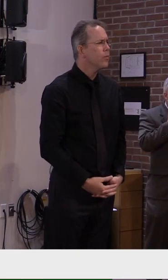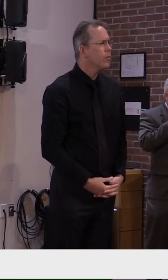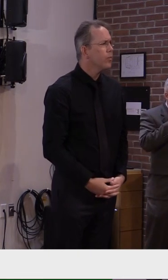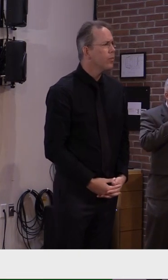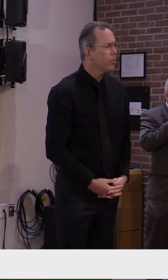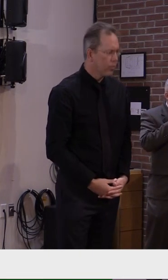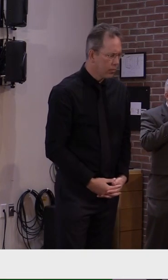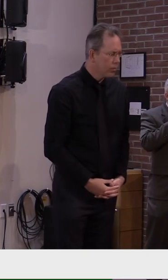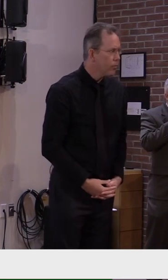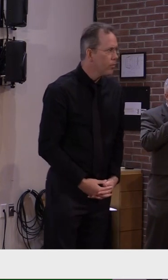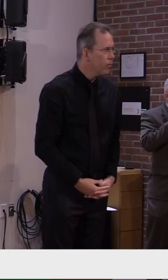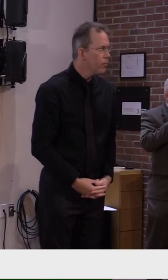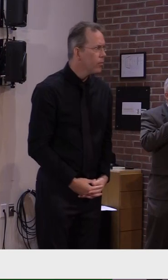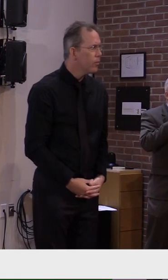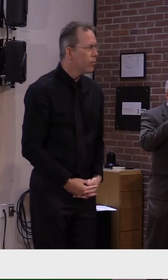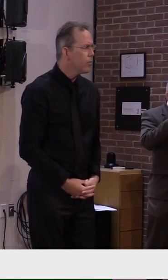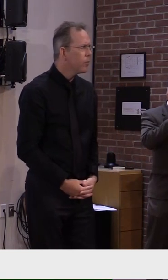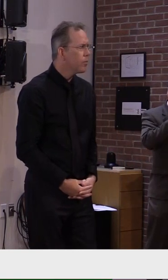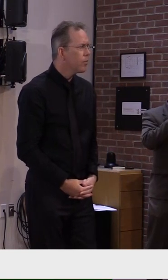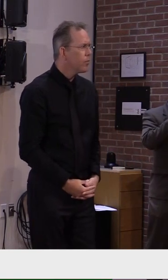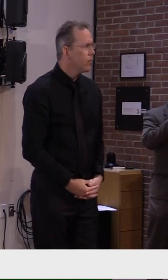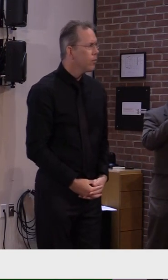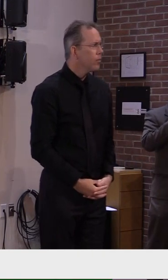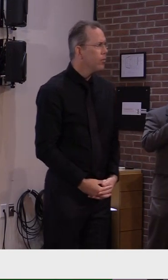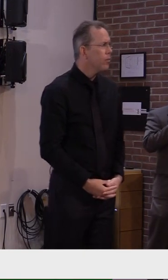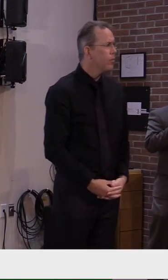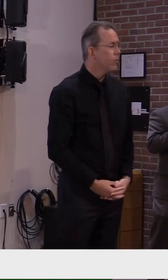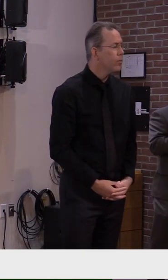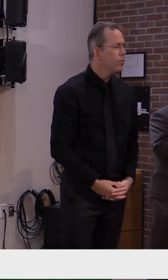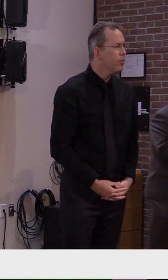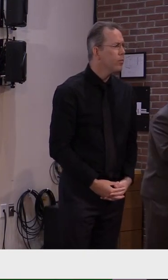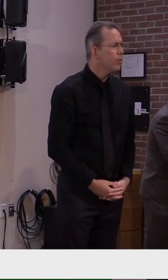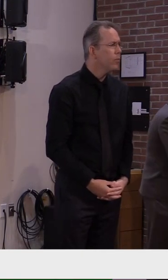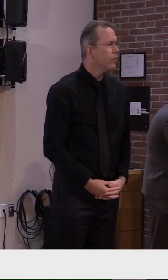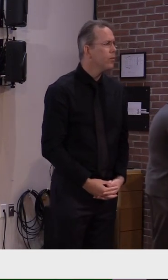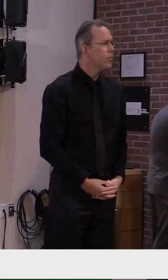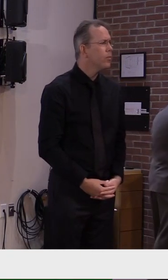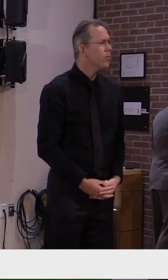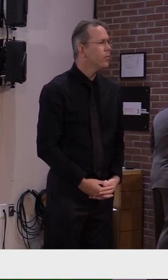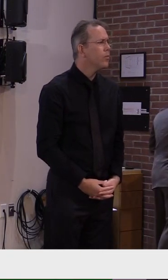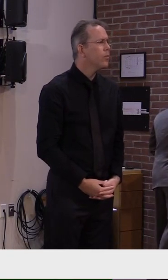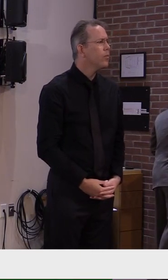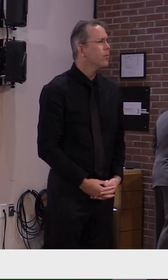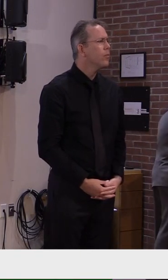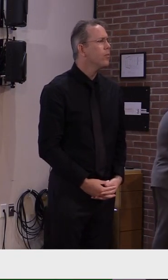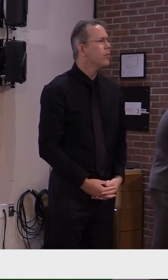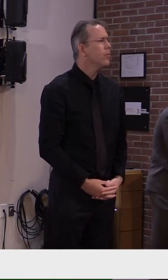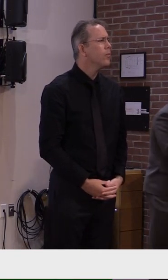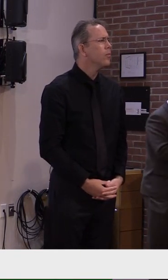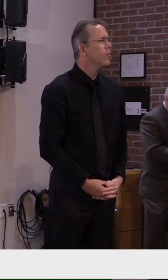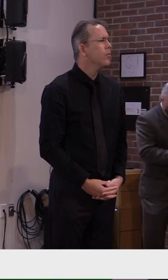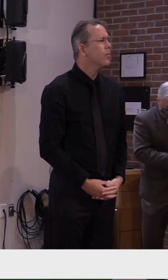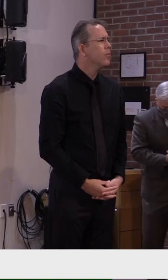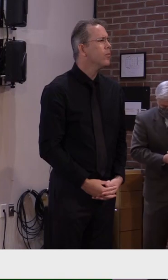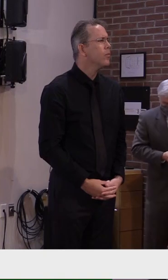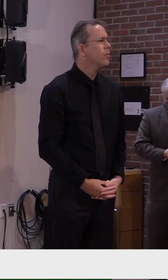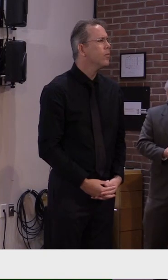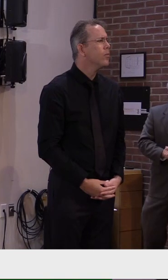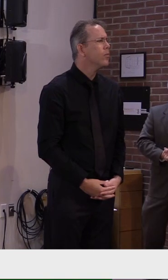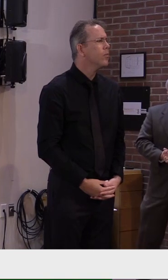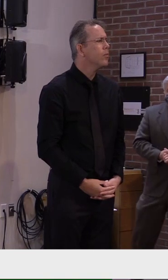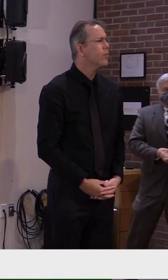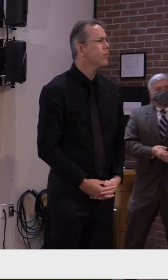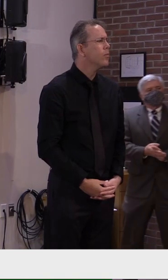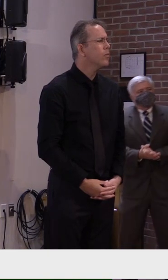was talked about was, was flattening the curve. That was the phrase that was used as cases were going up then. I think many